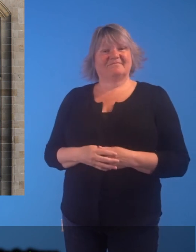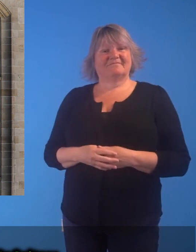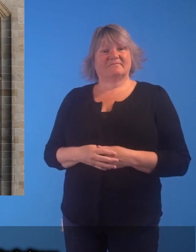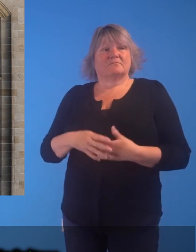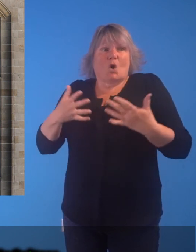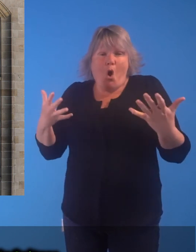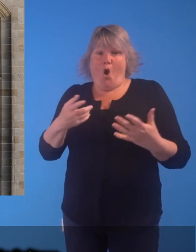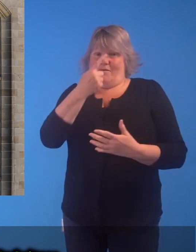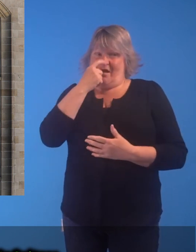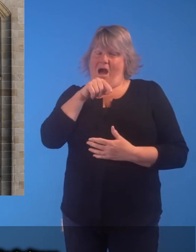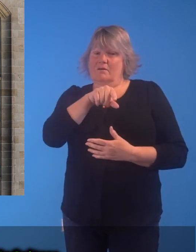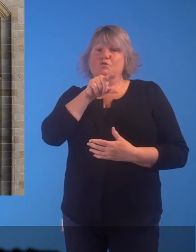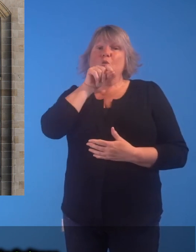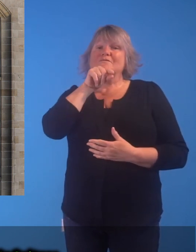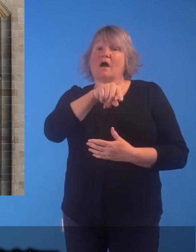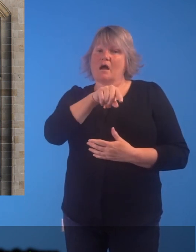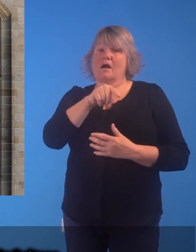At Edin Culture